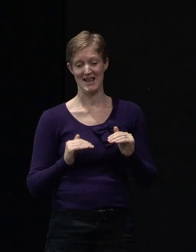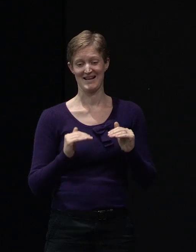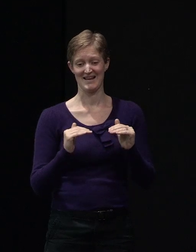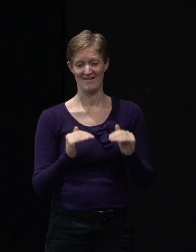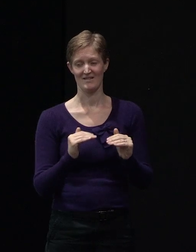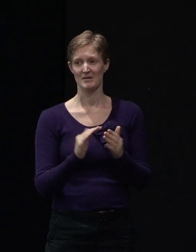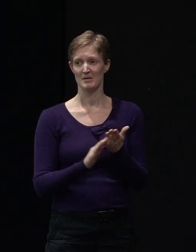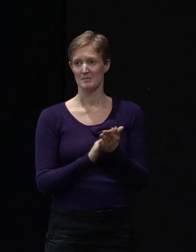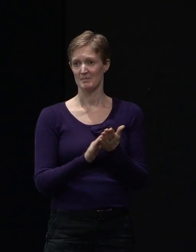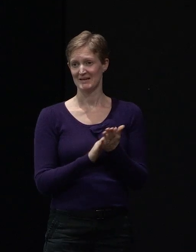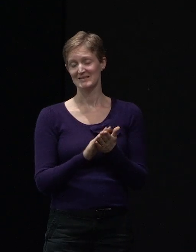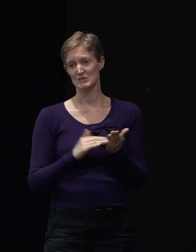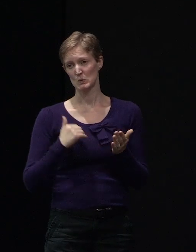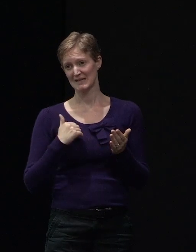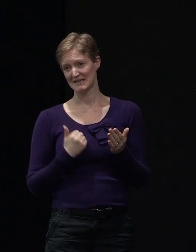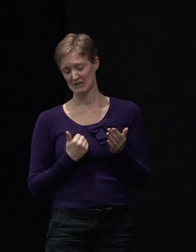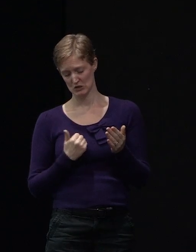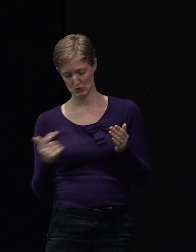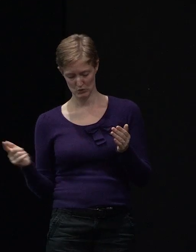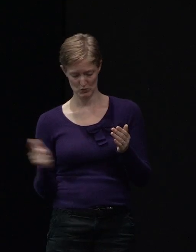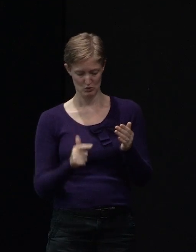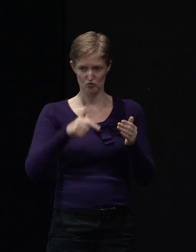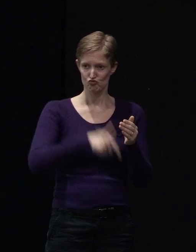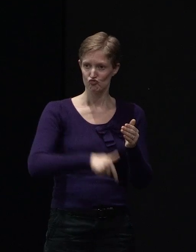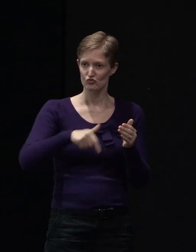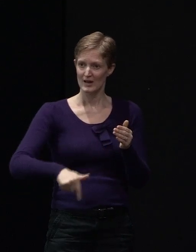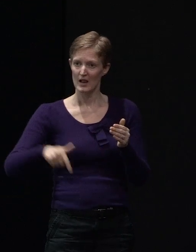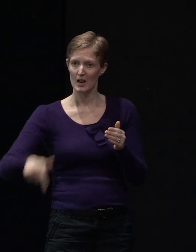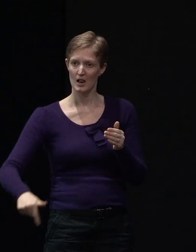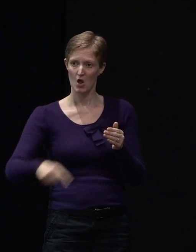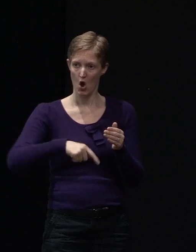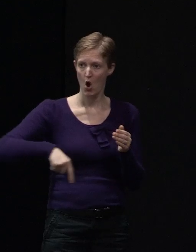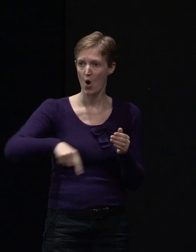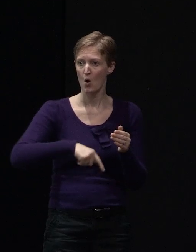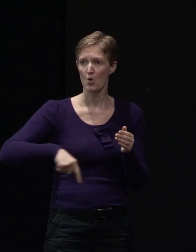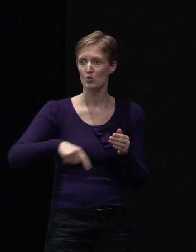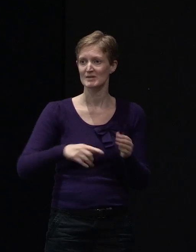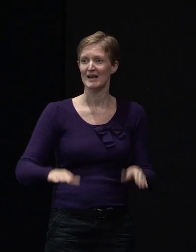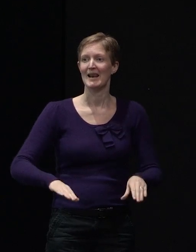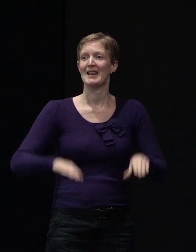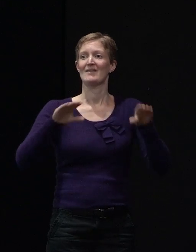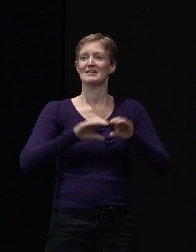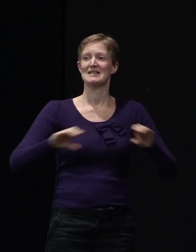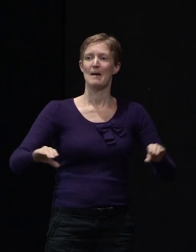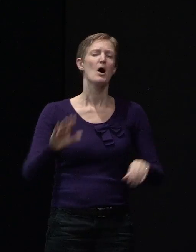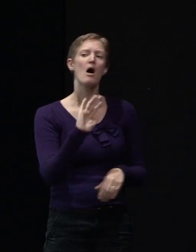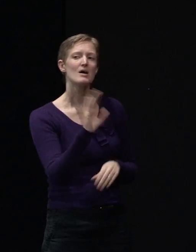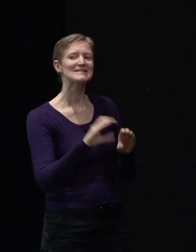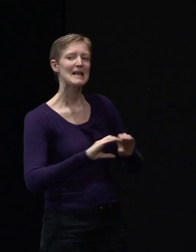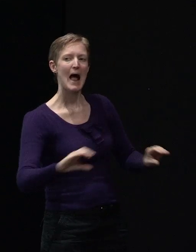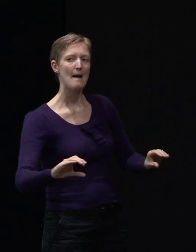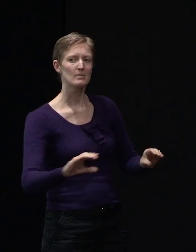inside your house, need to drill holes, and they need to lift your slab up as well. So it's not a slab, it's piles,